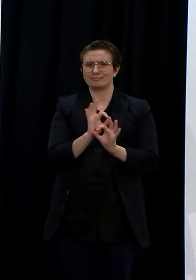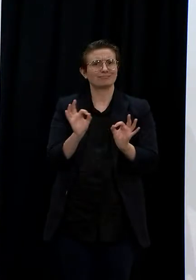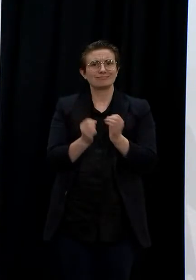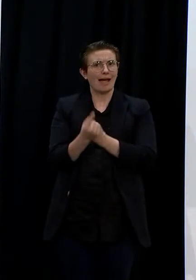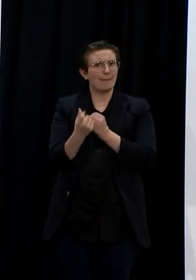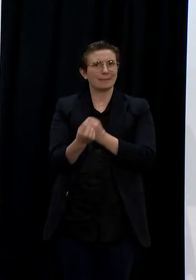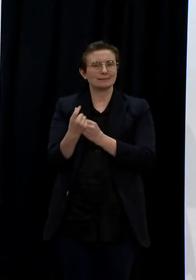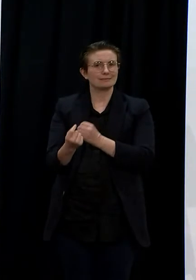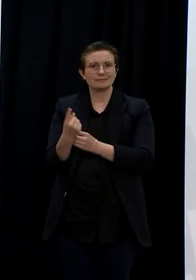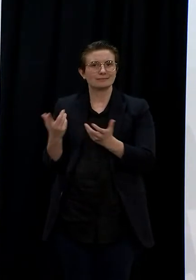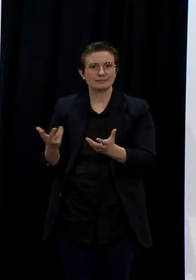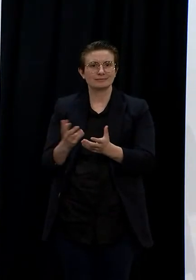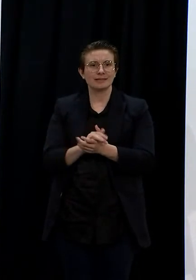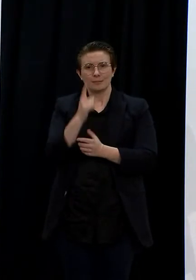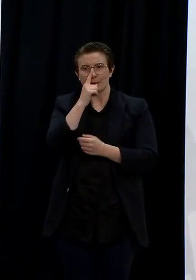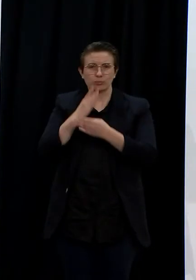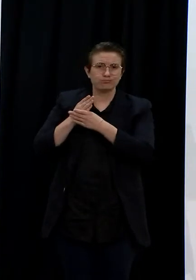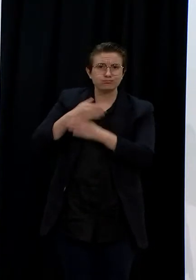every single day.